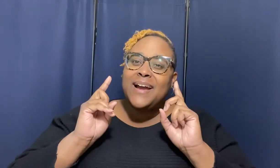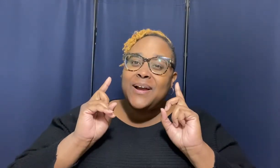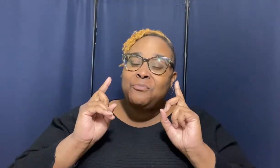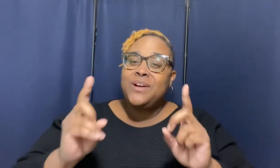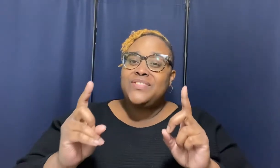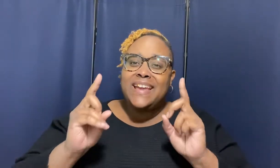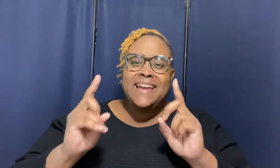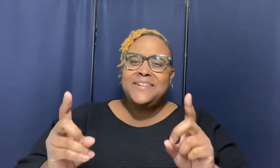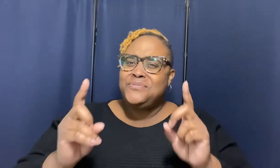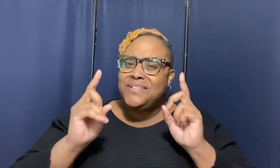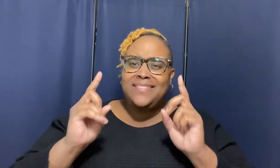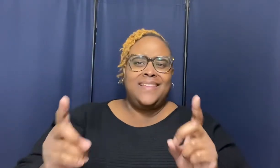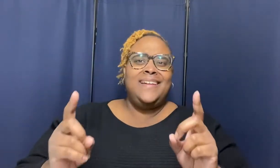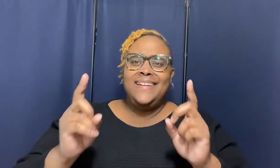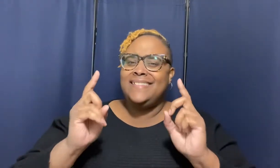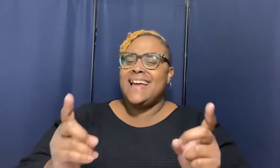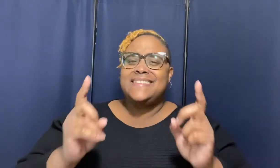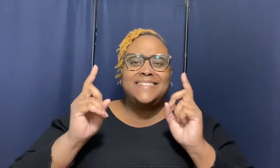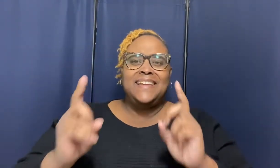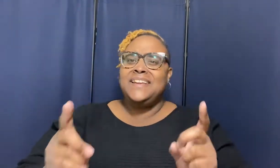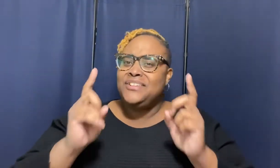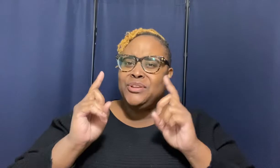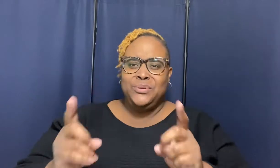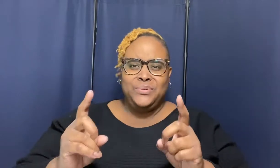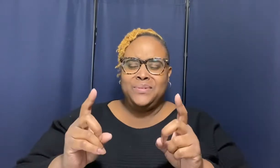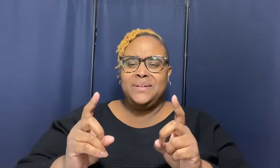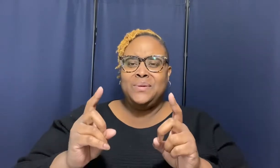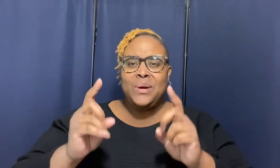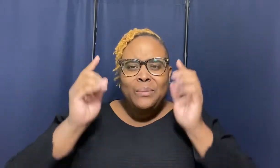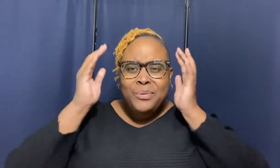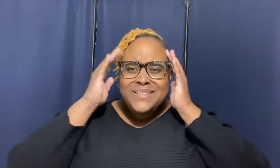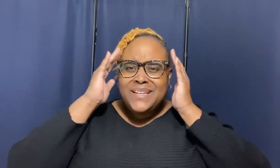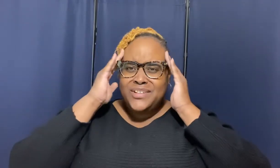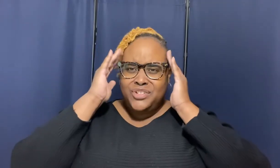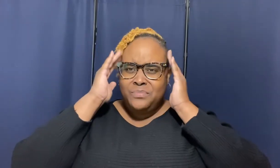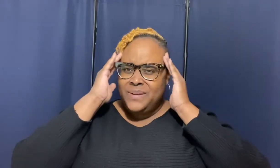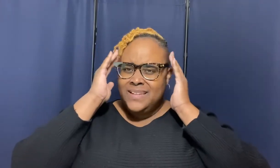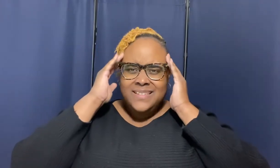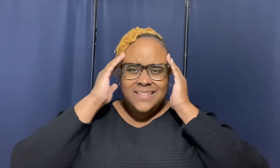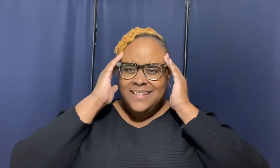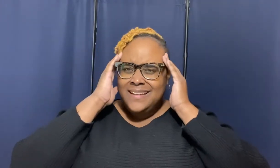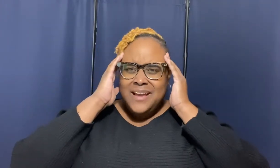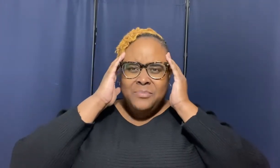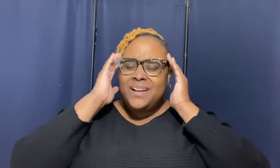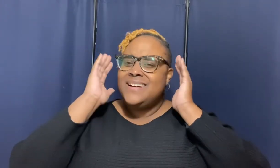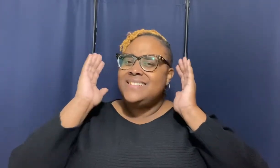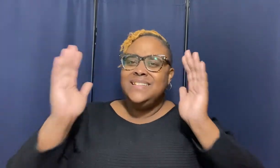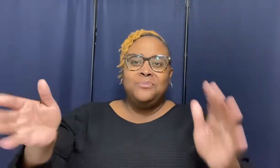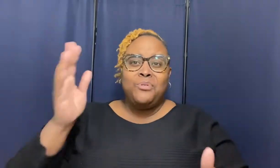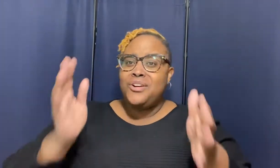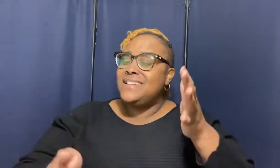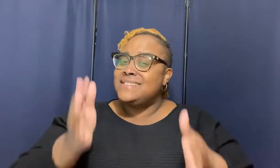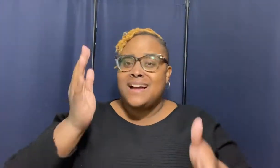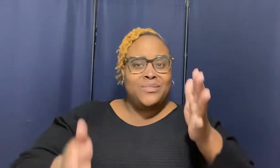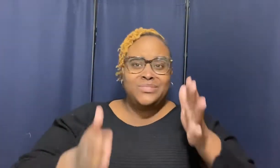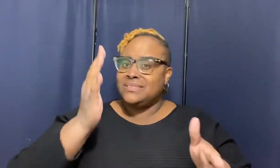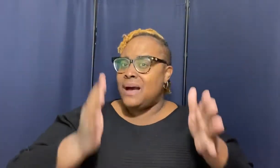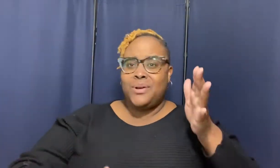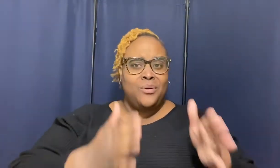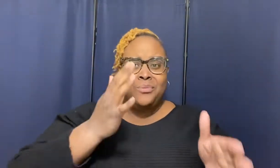with everything that's in you protect your peace because see the world is not gonna stop going